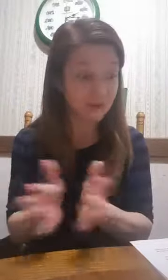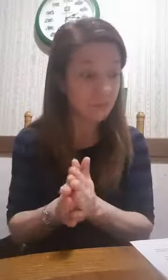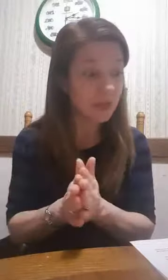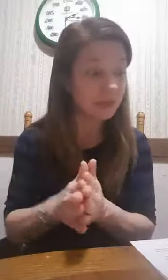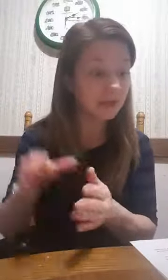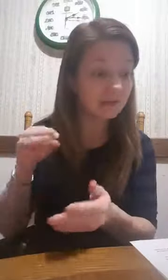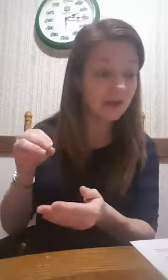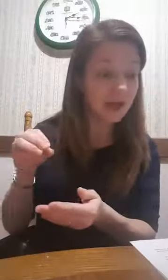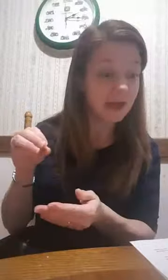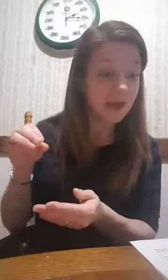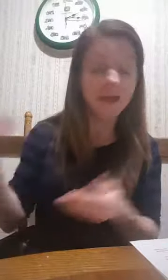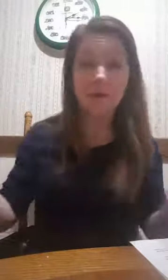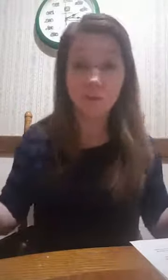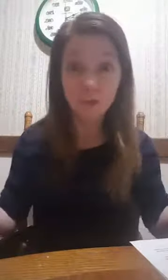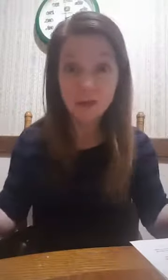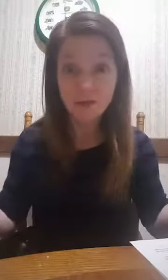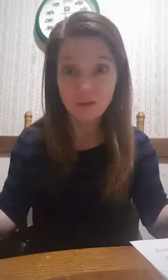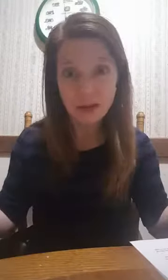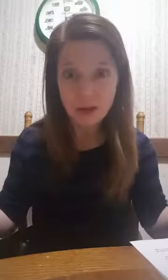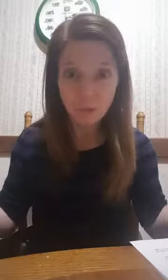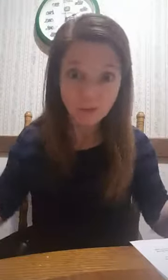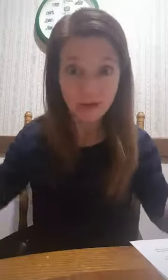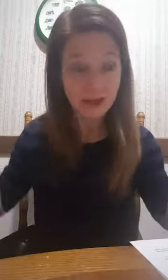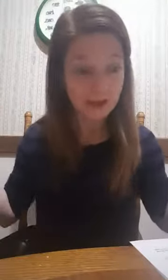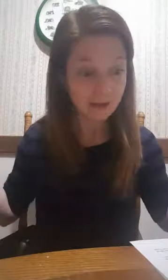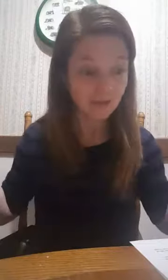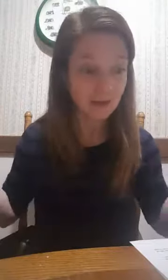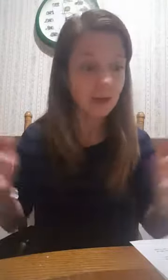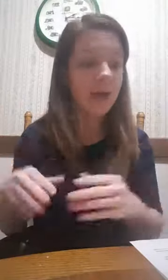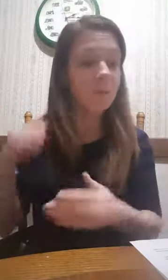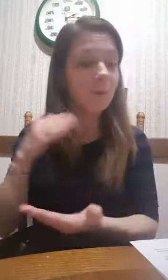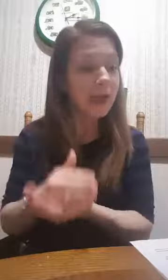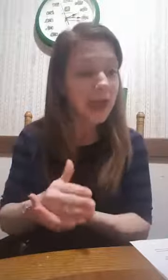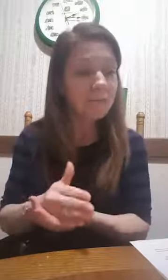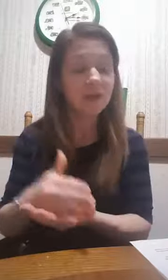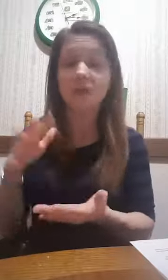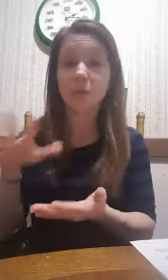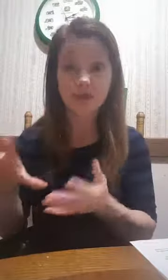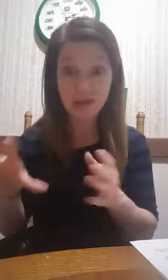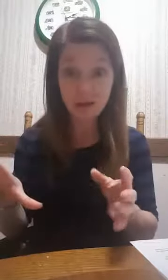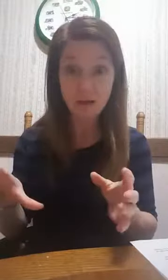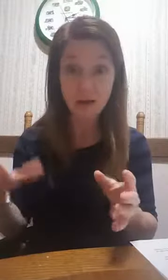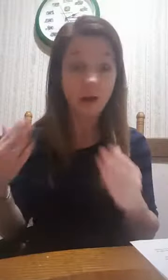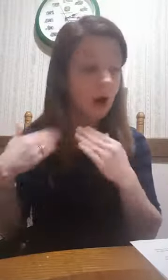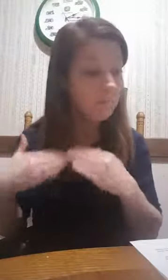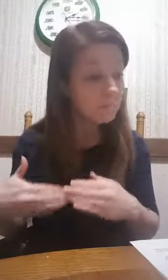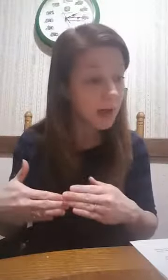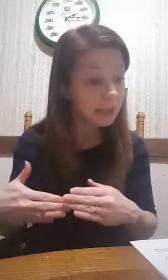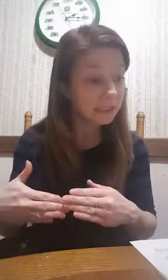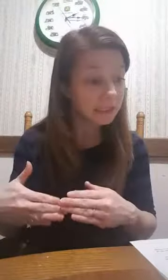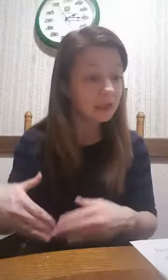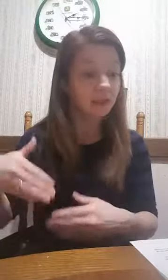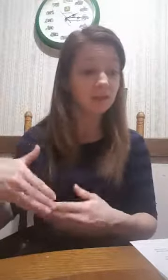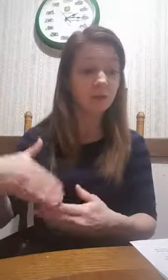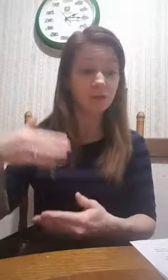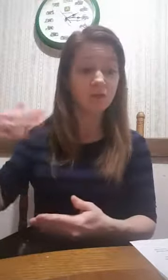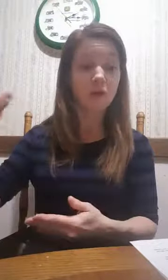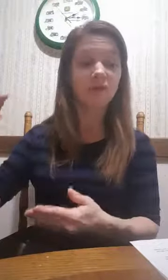second wind. And he said, you know, and we're reading this right now. We're saying, hey, I got our second wind. But what happens around 10 o'clock, our body goes through a